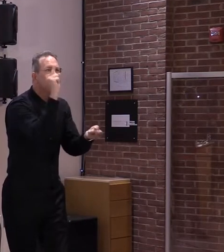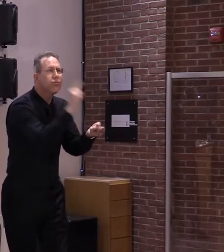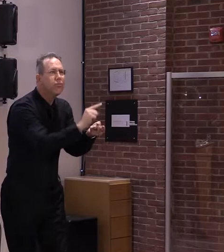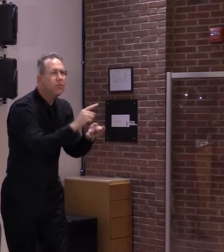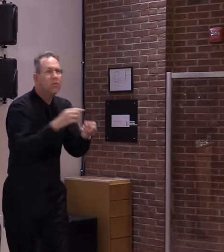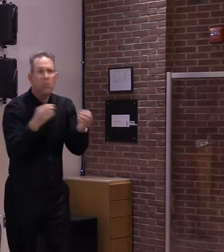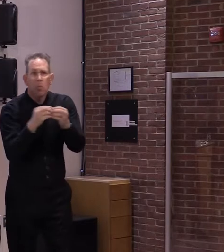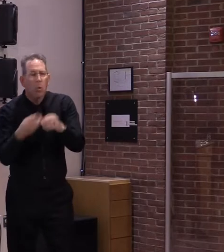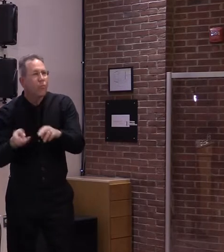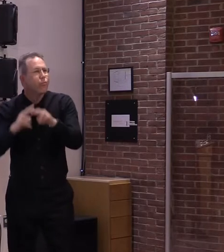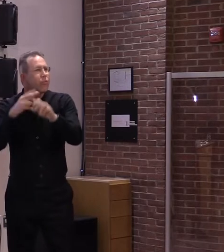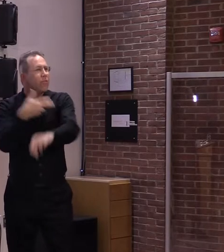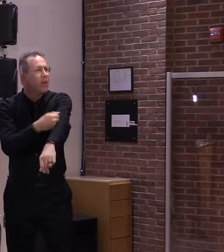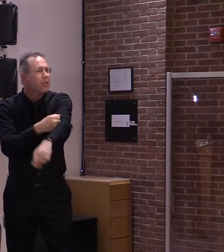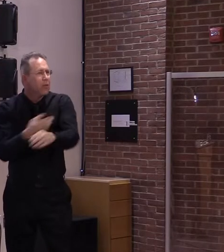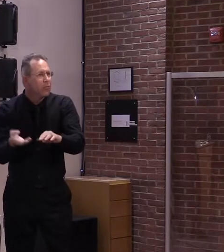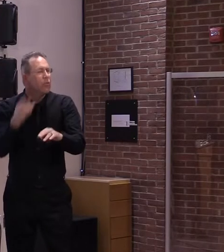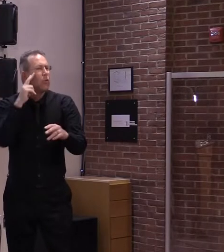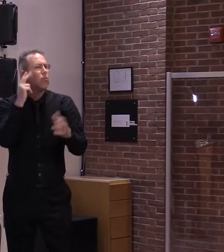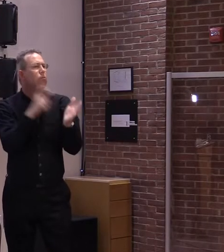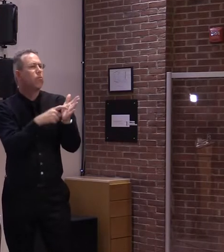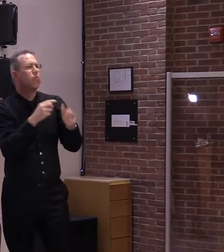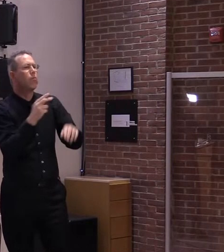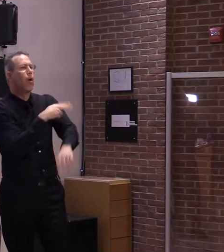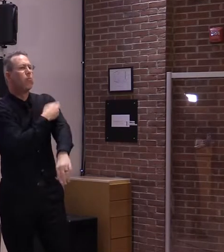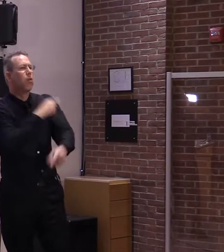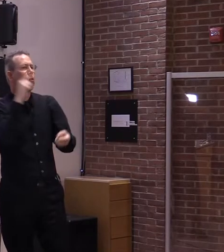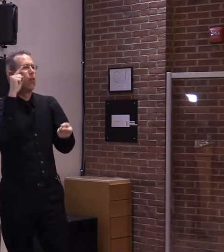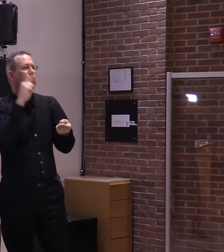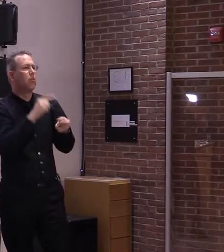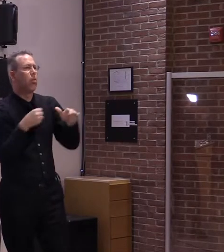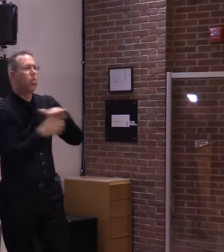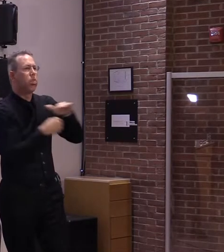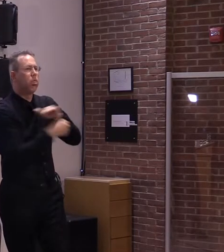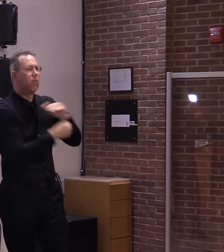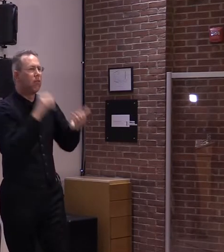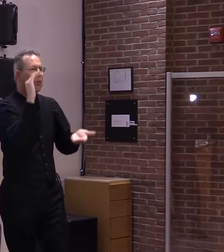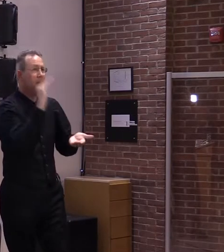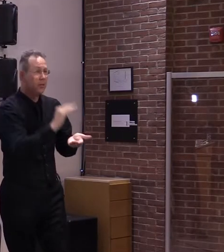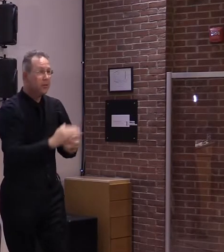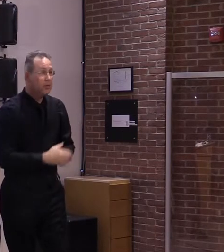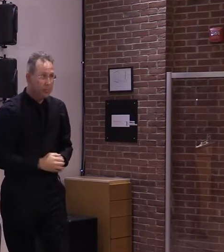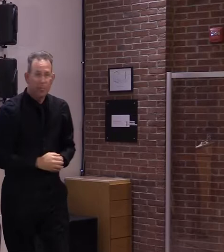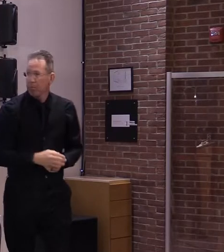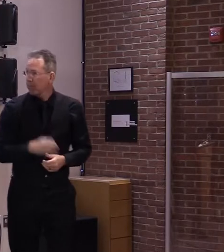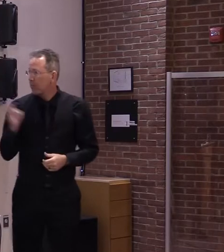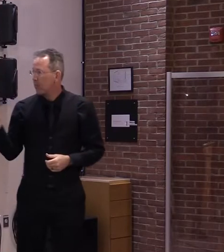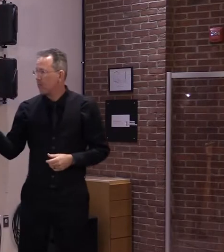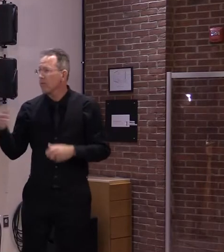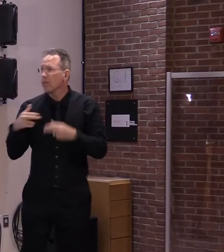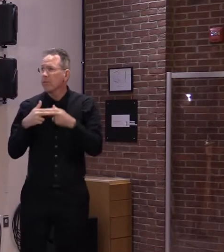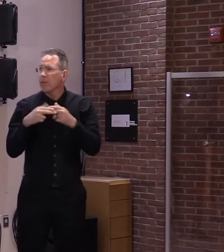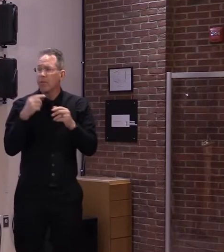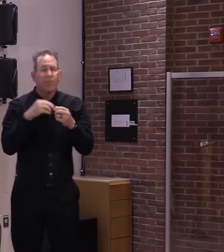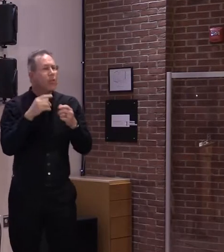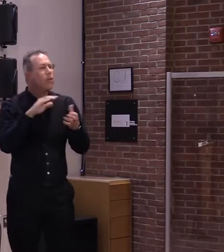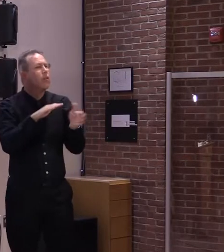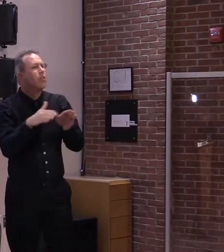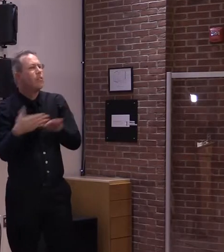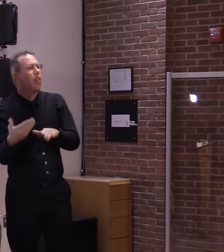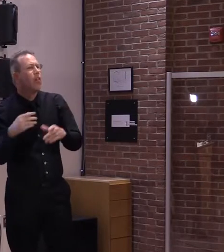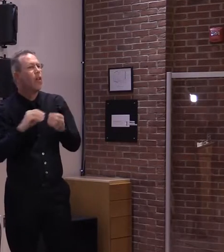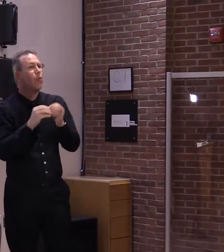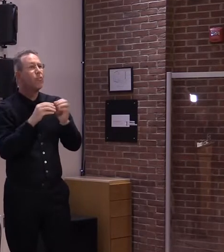significantly in the very near future. And with fewer vulnerable Vermonters contracting COVID-19 and requiring